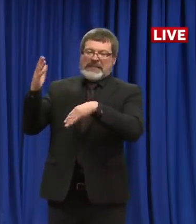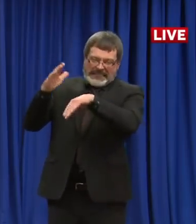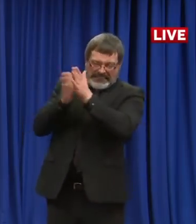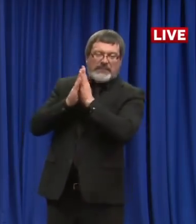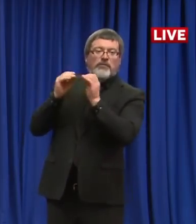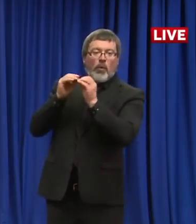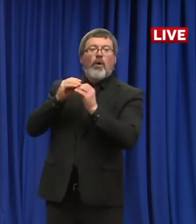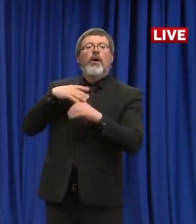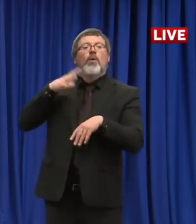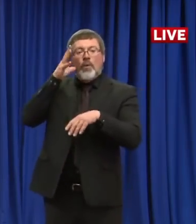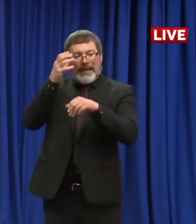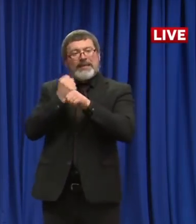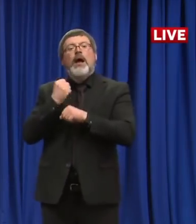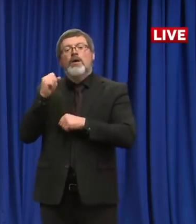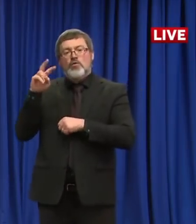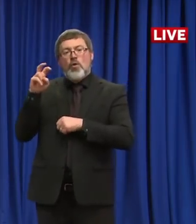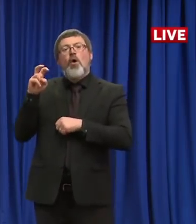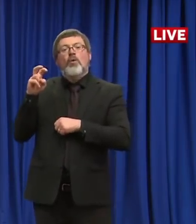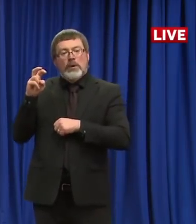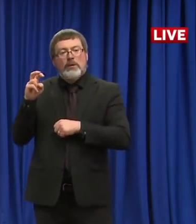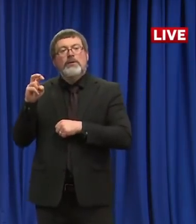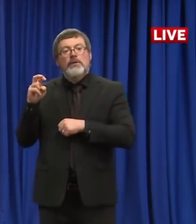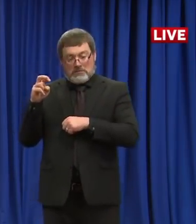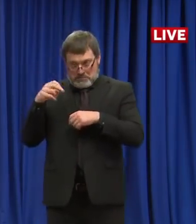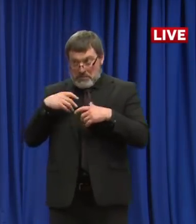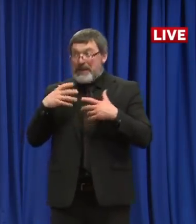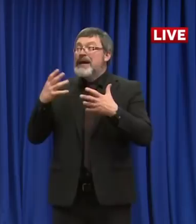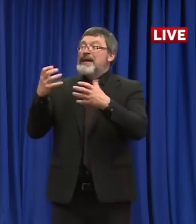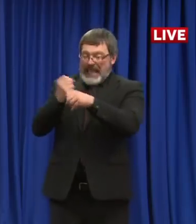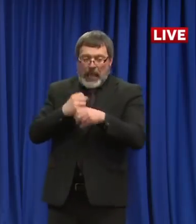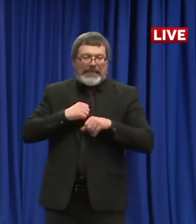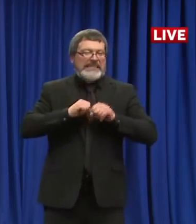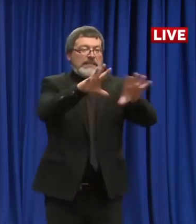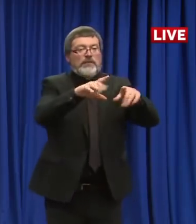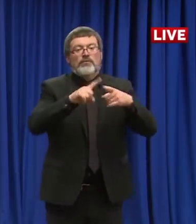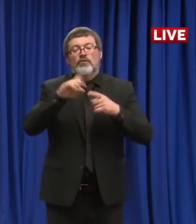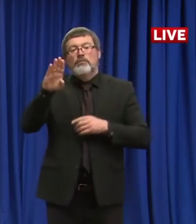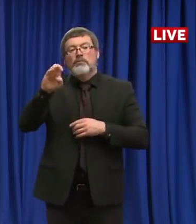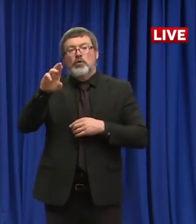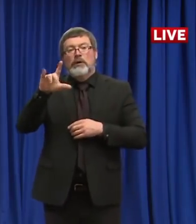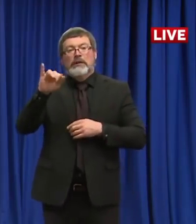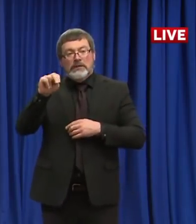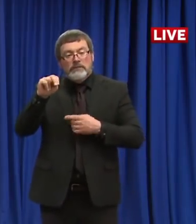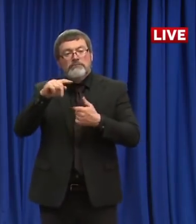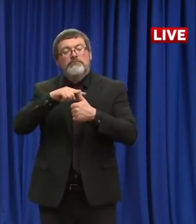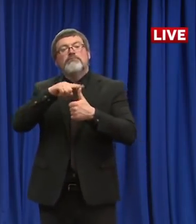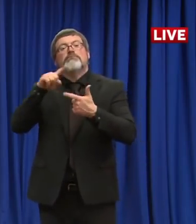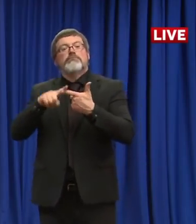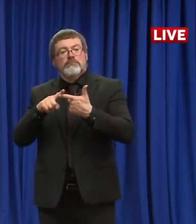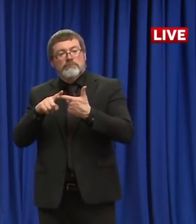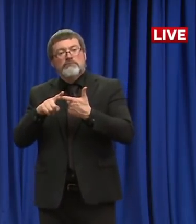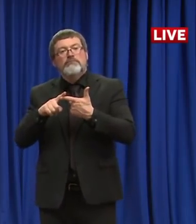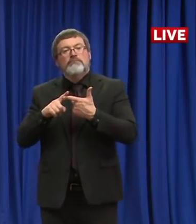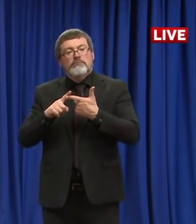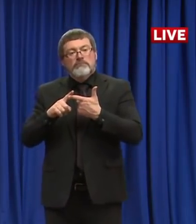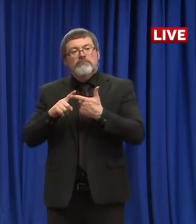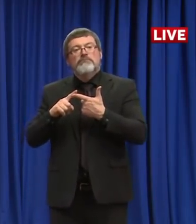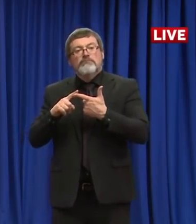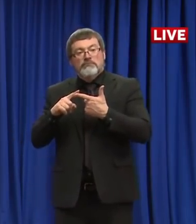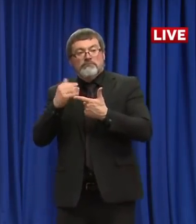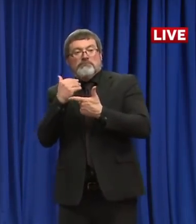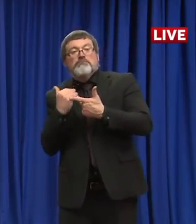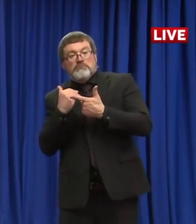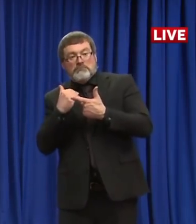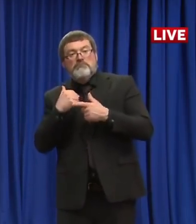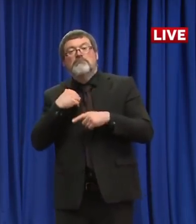devices up to Berlin. We'll have other devices hopefully up and running shortly. The ability for us to use other outside labs, the ability to